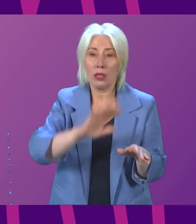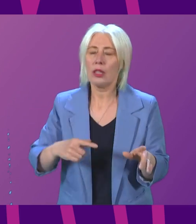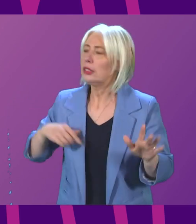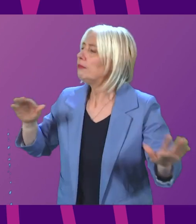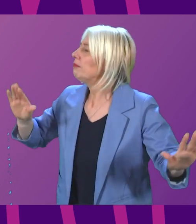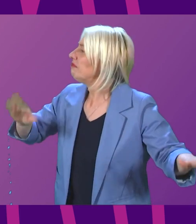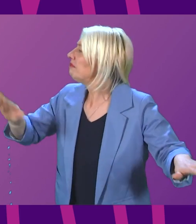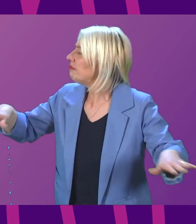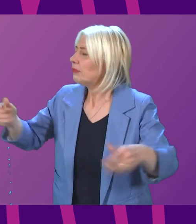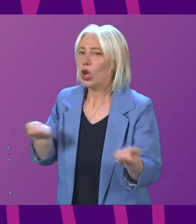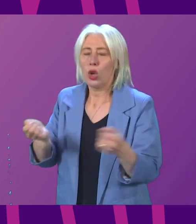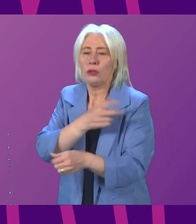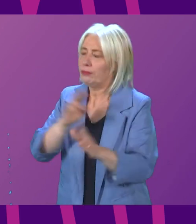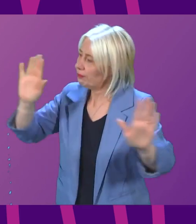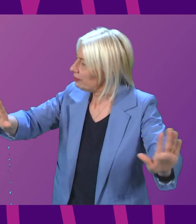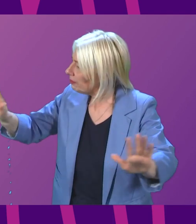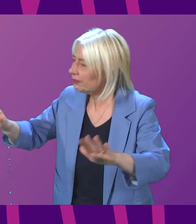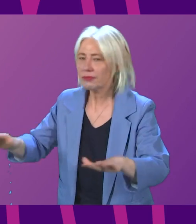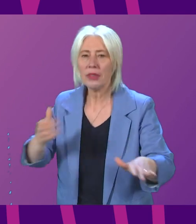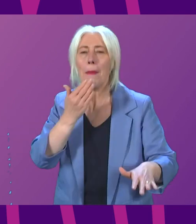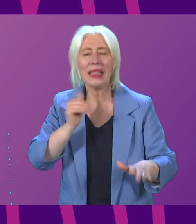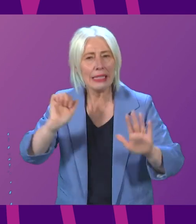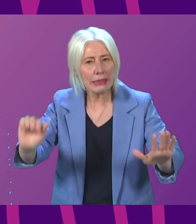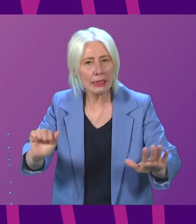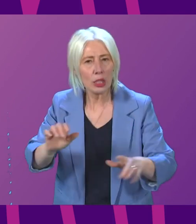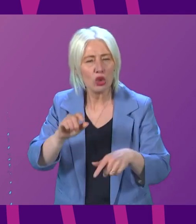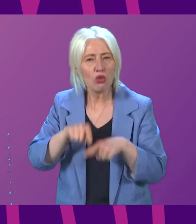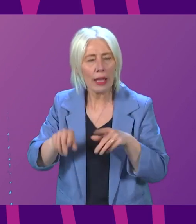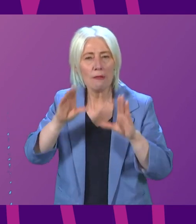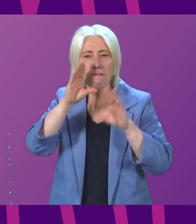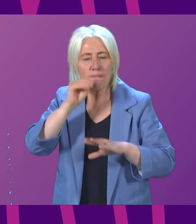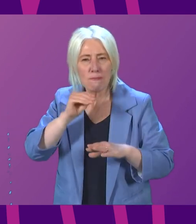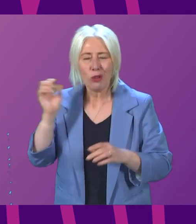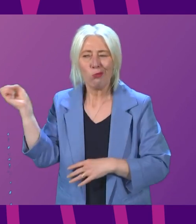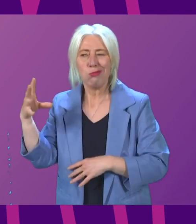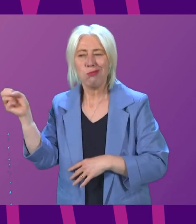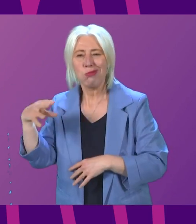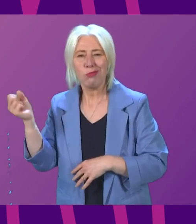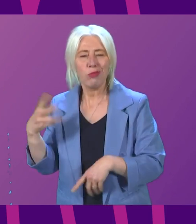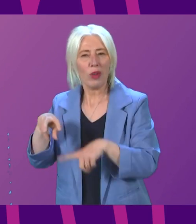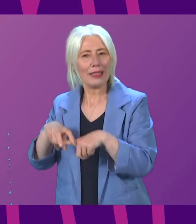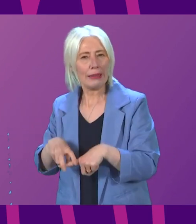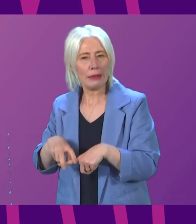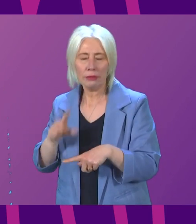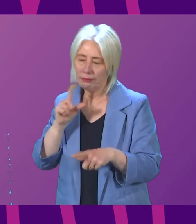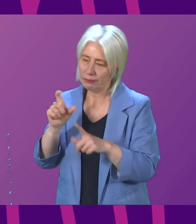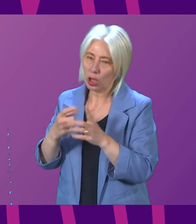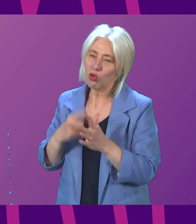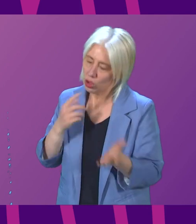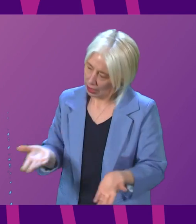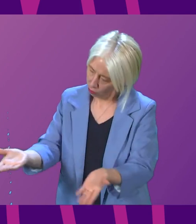focus to please resist the urge to heckle from a sedentary position. Mr Ross.